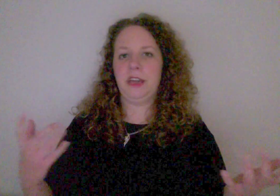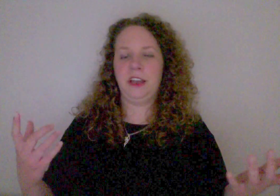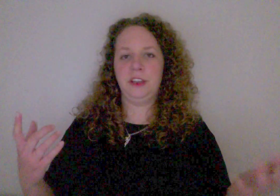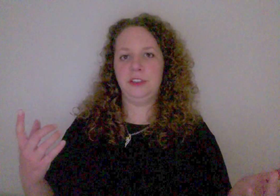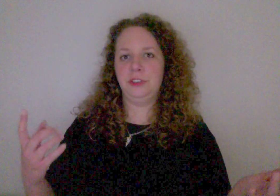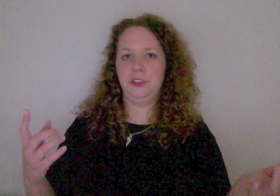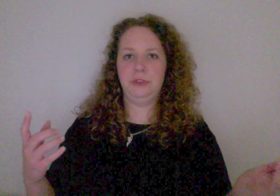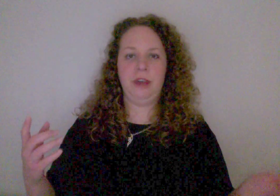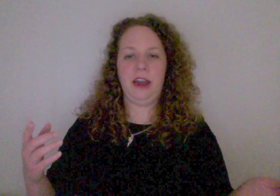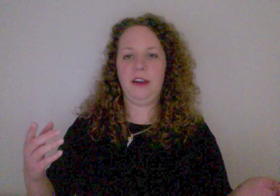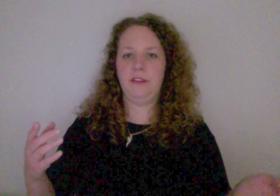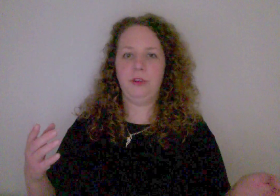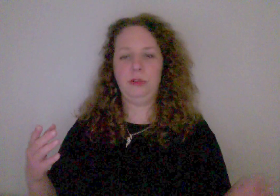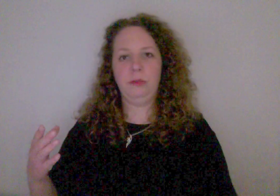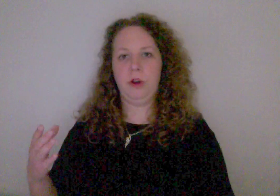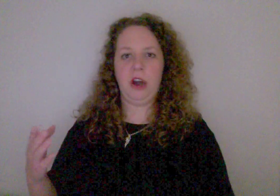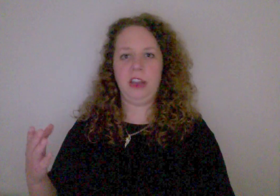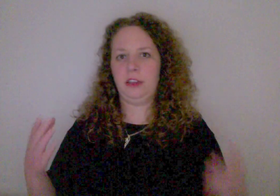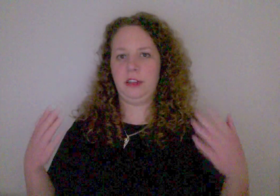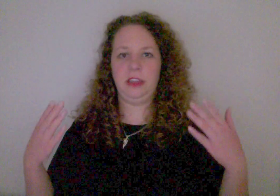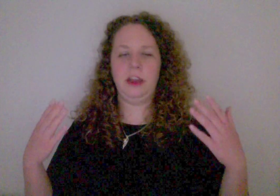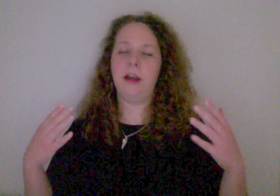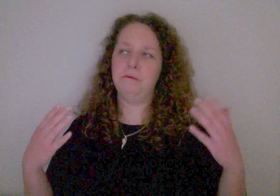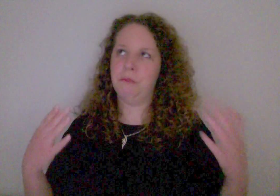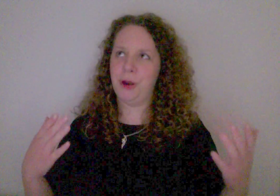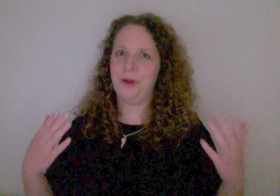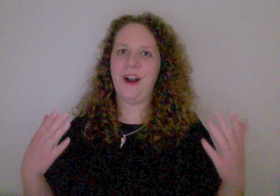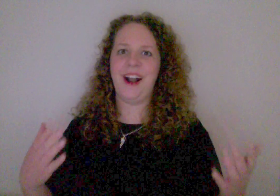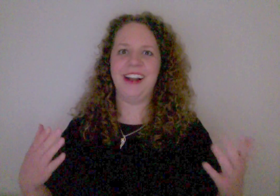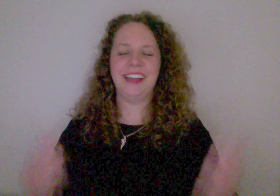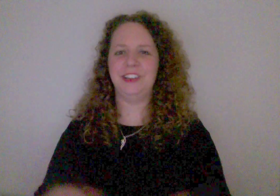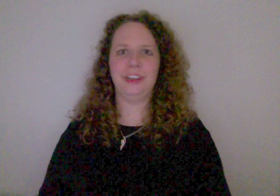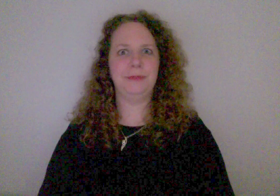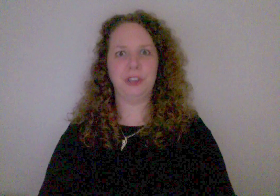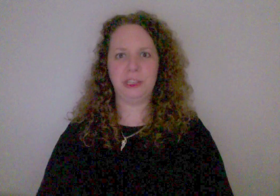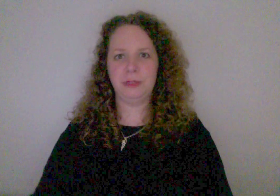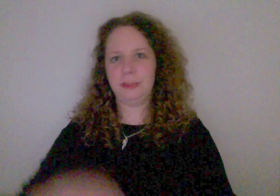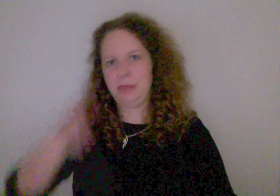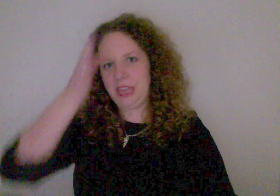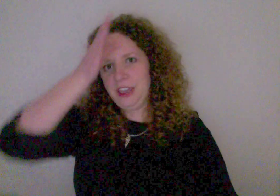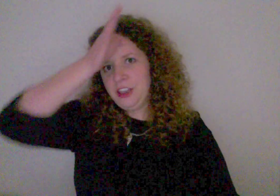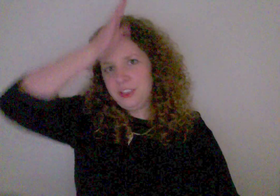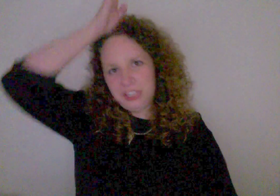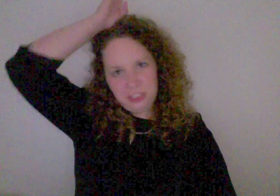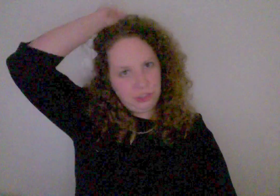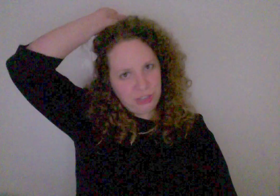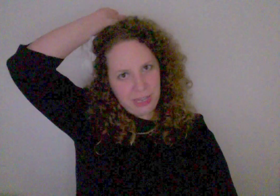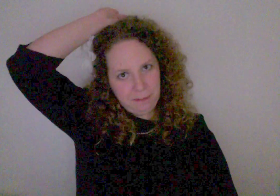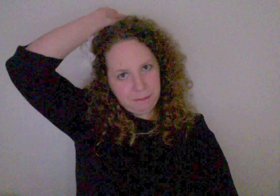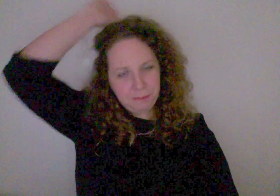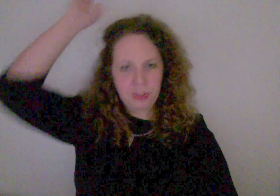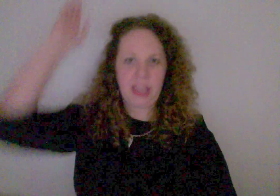you have a cool mohawk and your name starts with a B, this is your name. Okay?